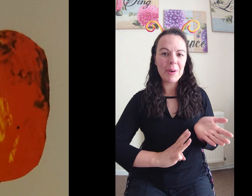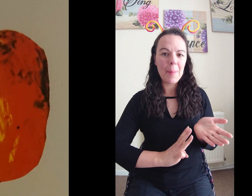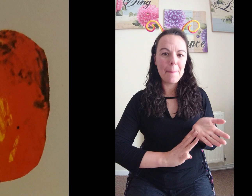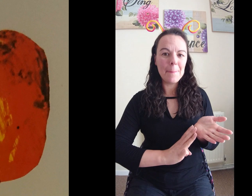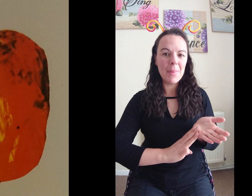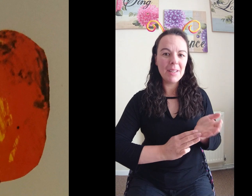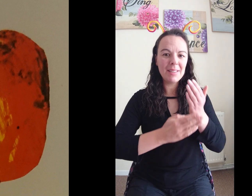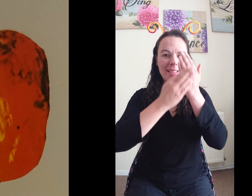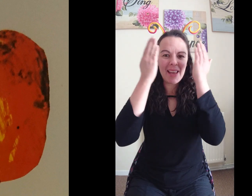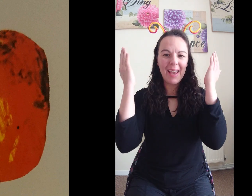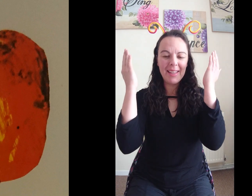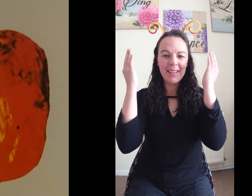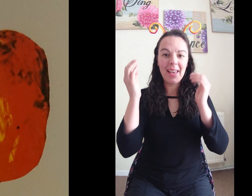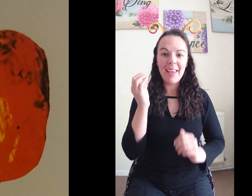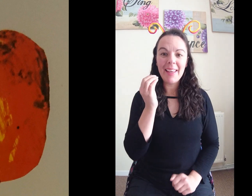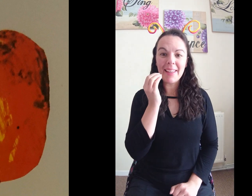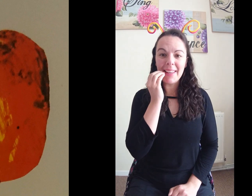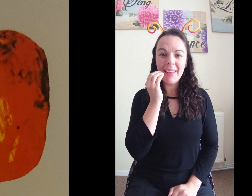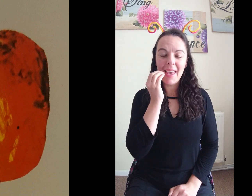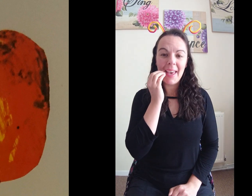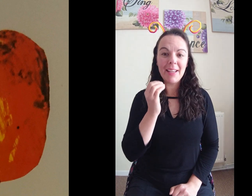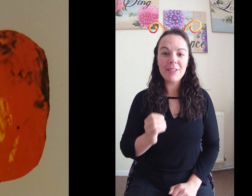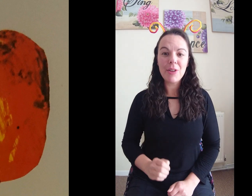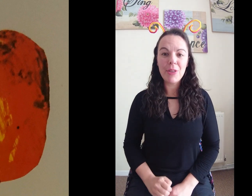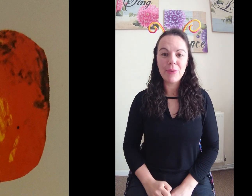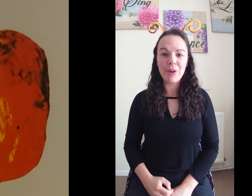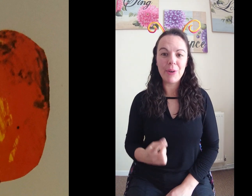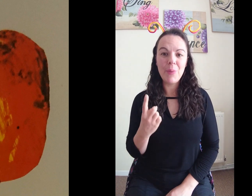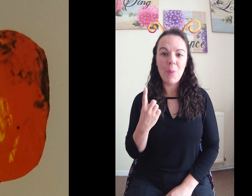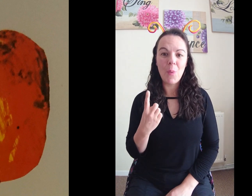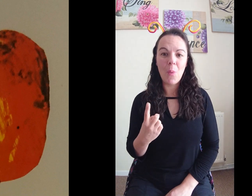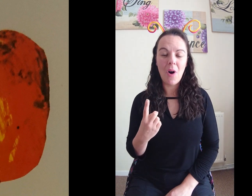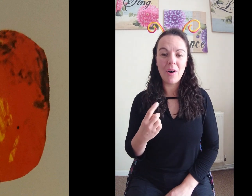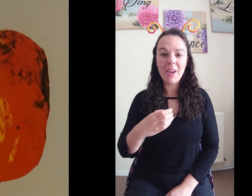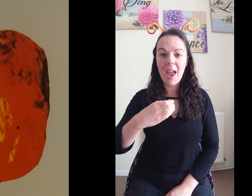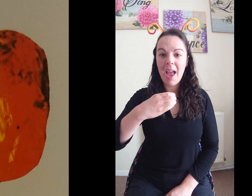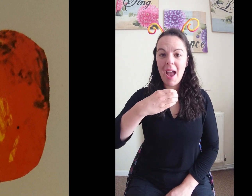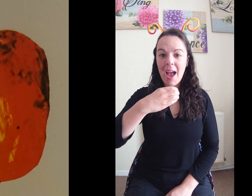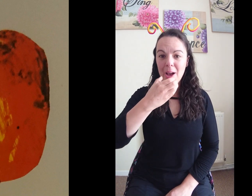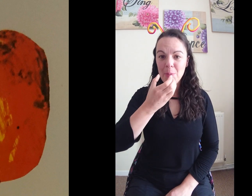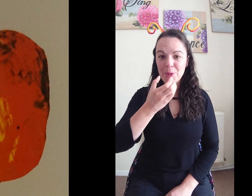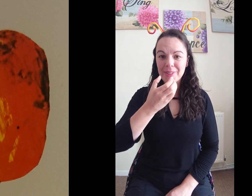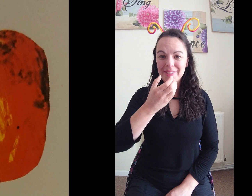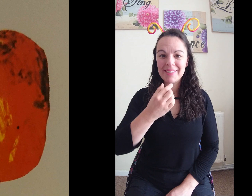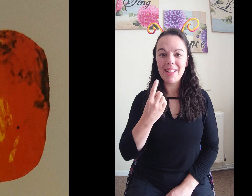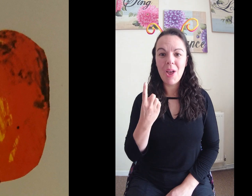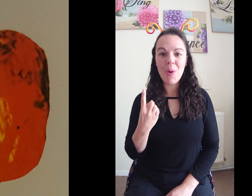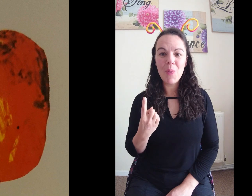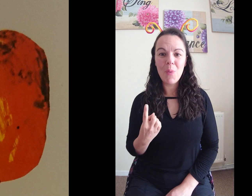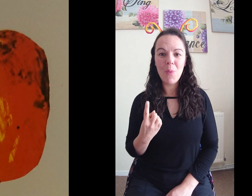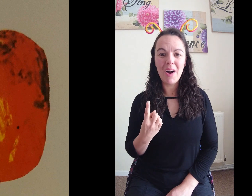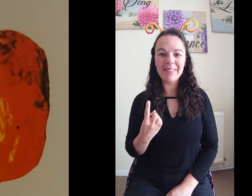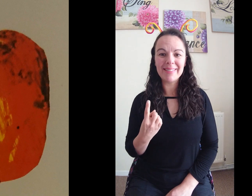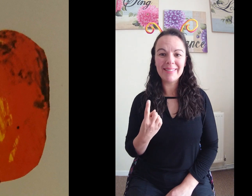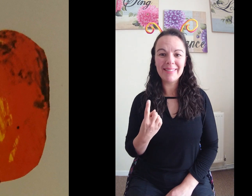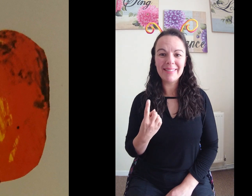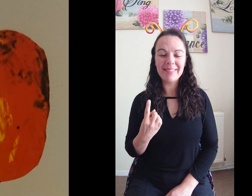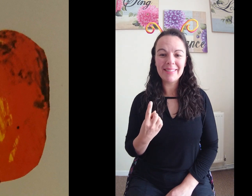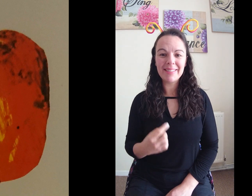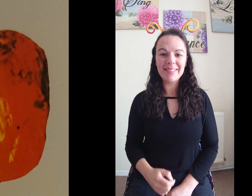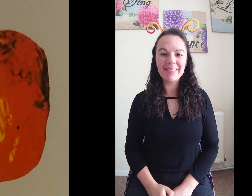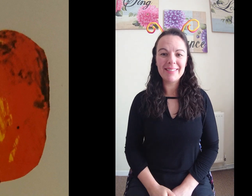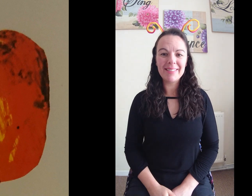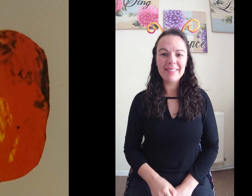On Monday he ate through one apple. One!